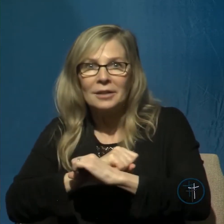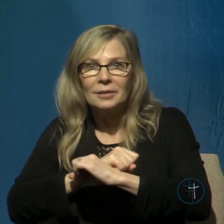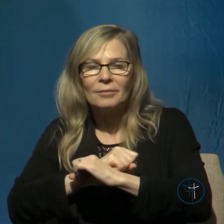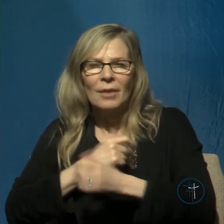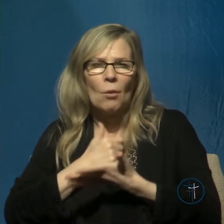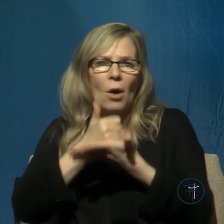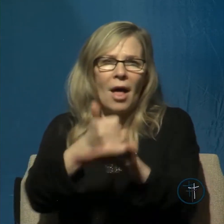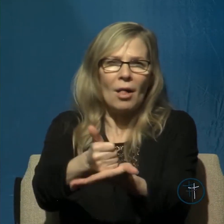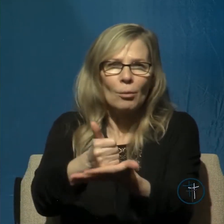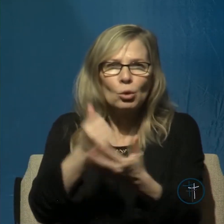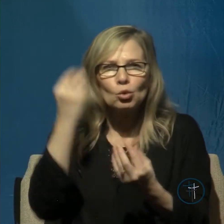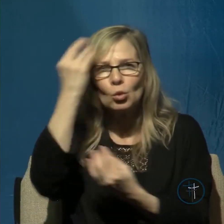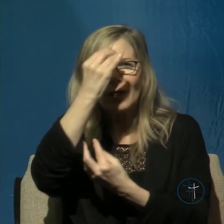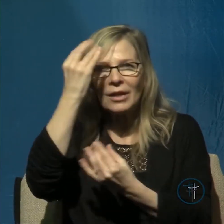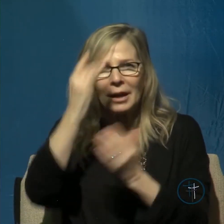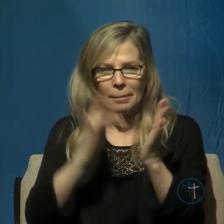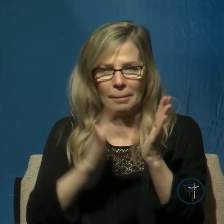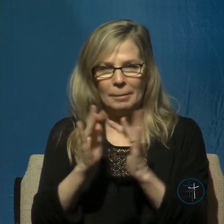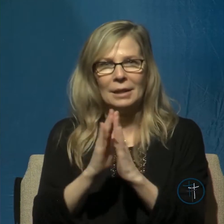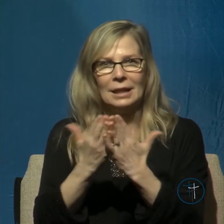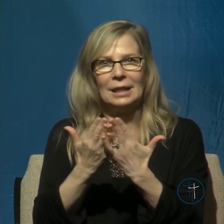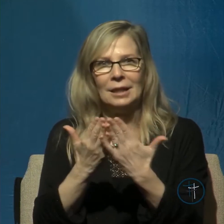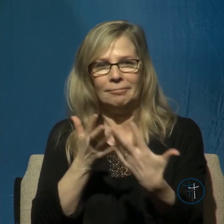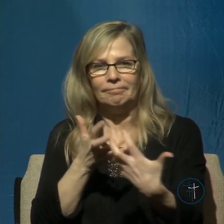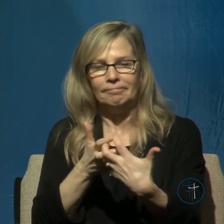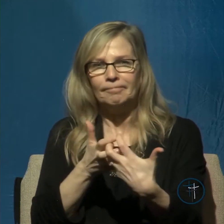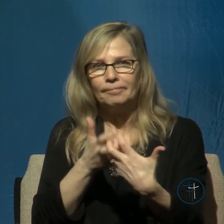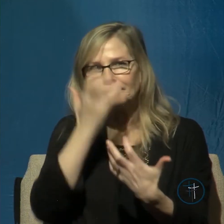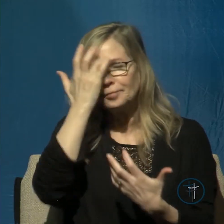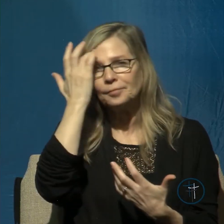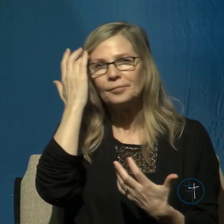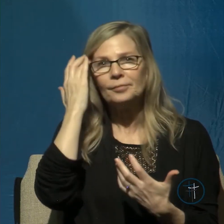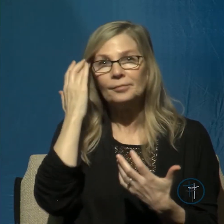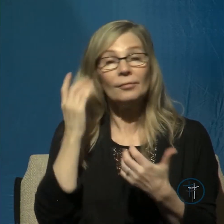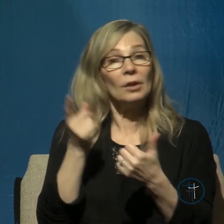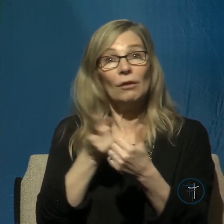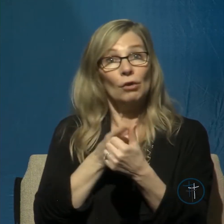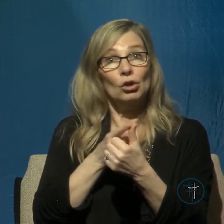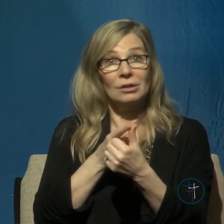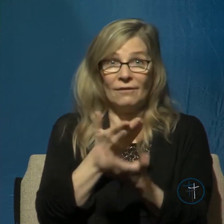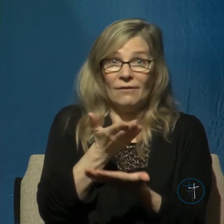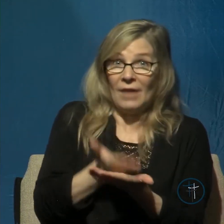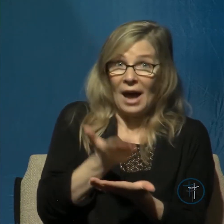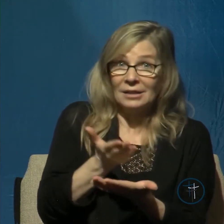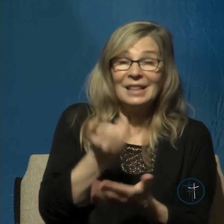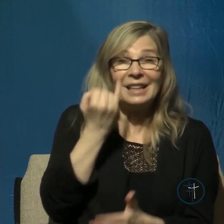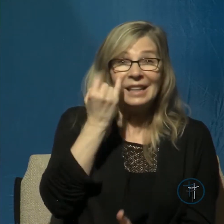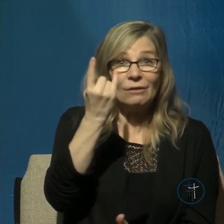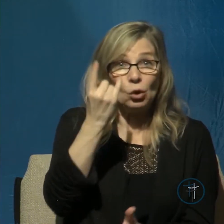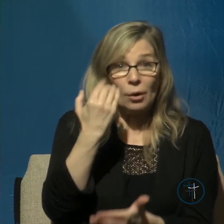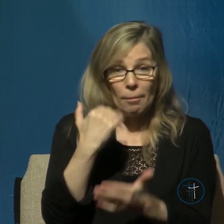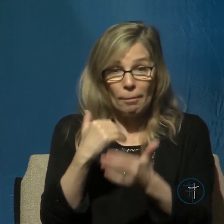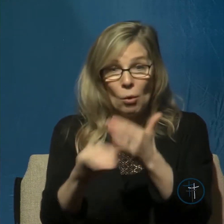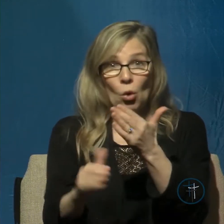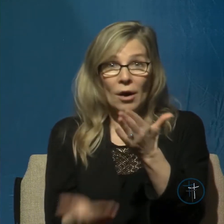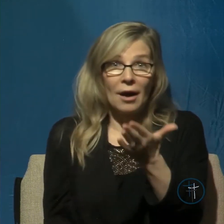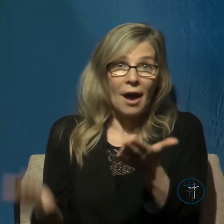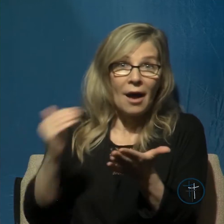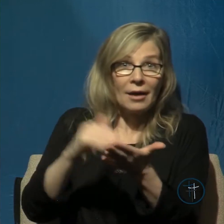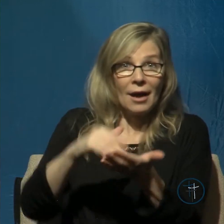about the Lord being these things to you. First of all, it is a fact that if you are a born-again believer in Jesus Christ, and that